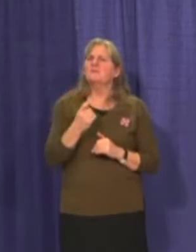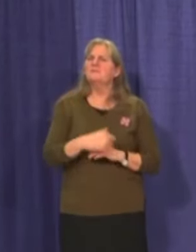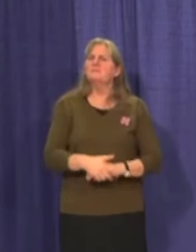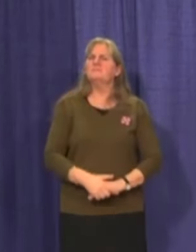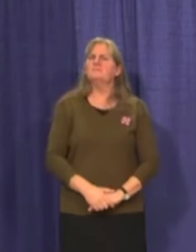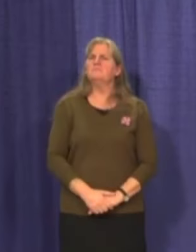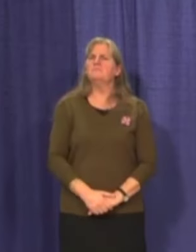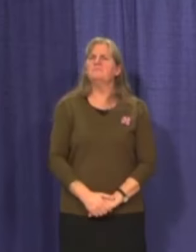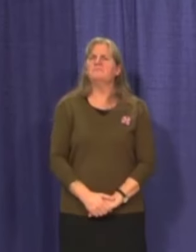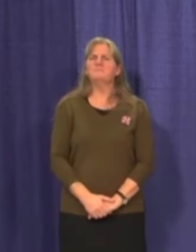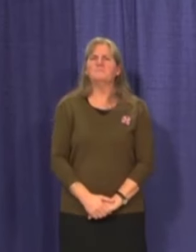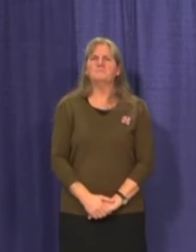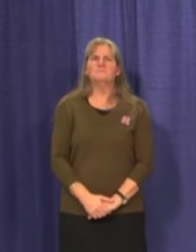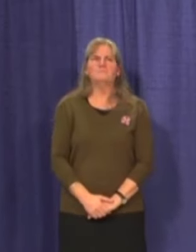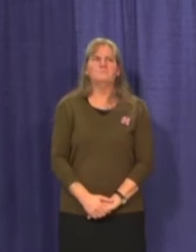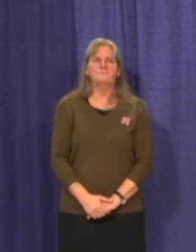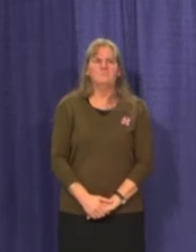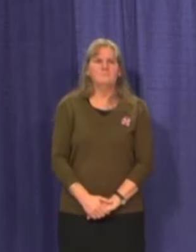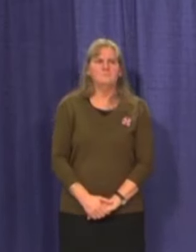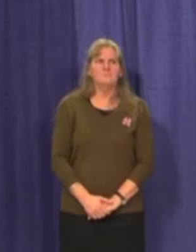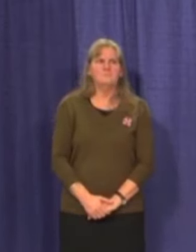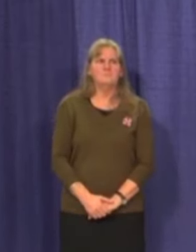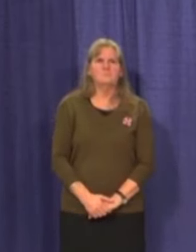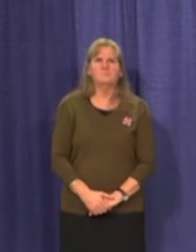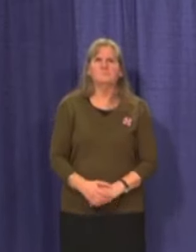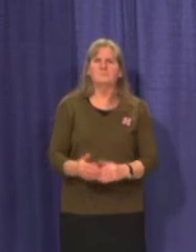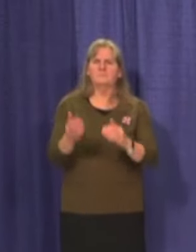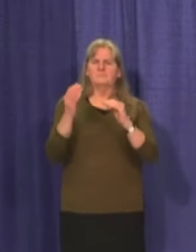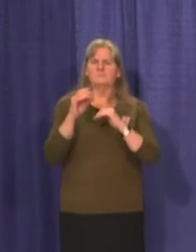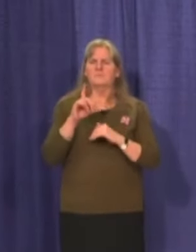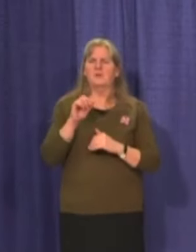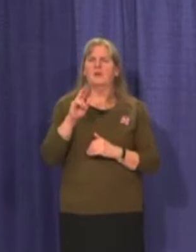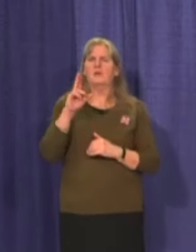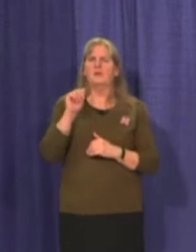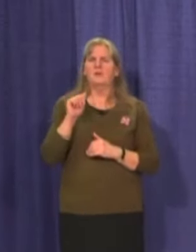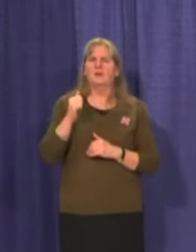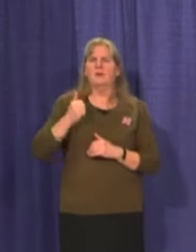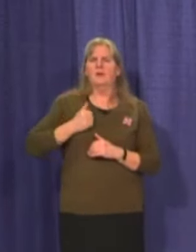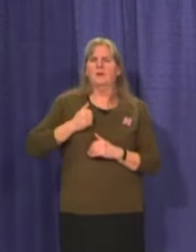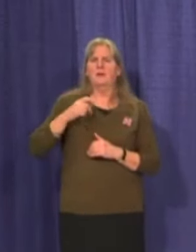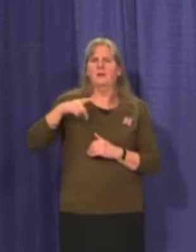Uh, non, je vous remercie. Merci. And we'll move to Laura, Canadian Press.